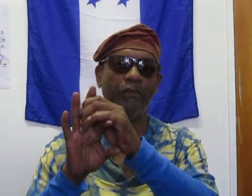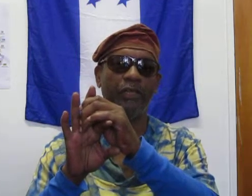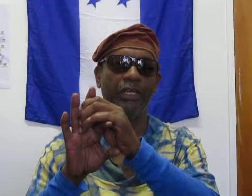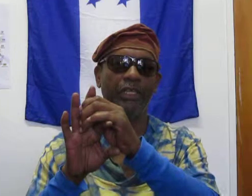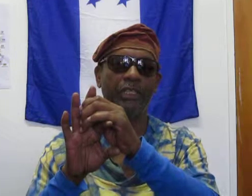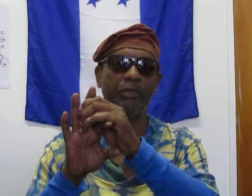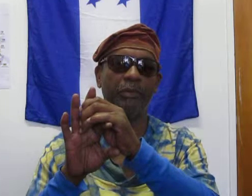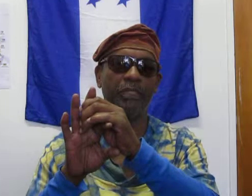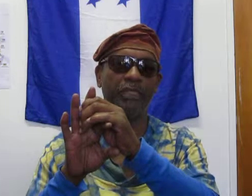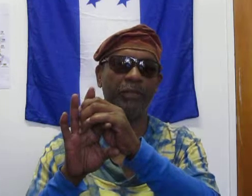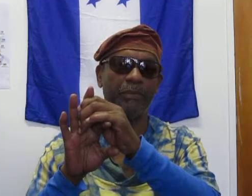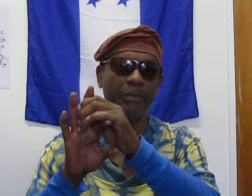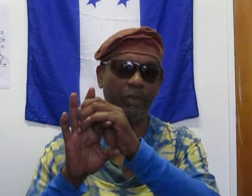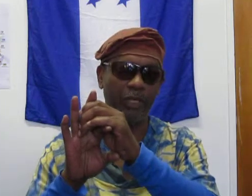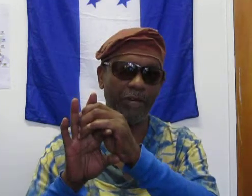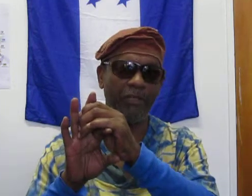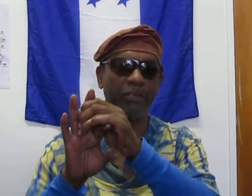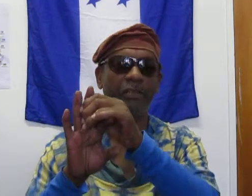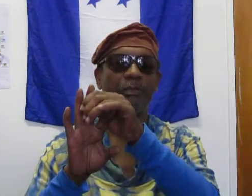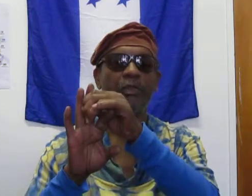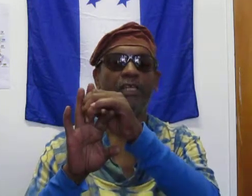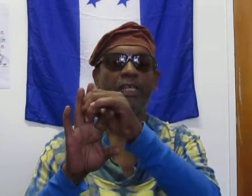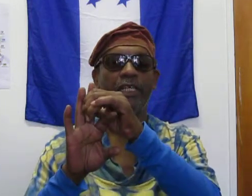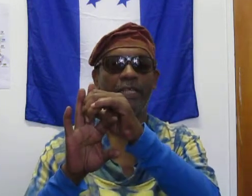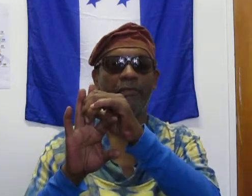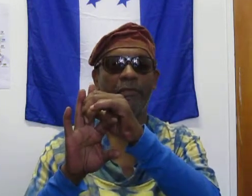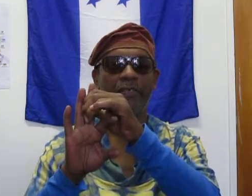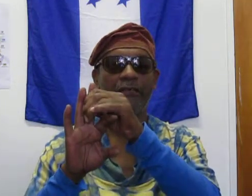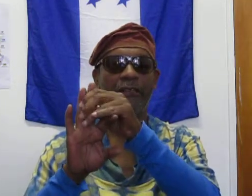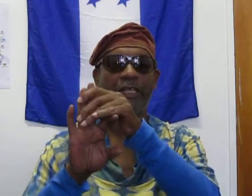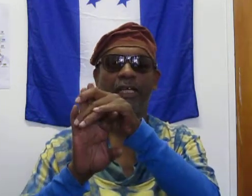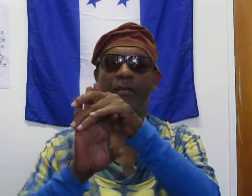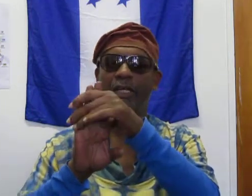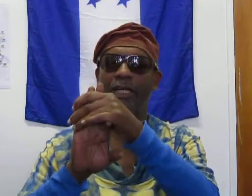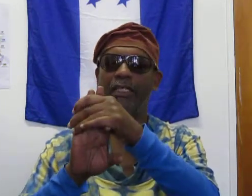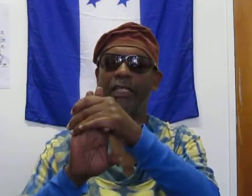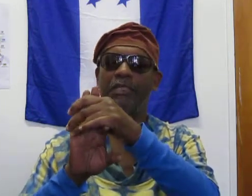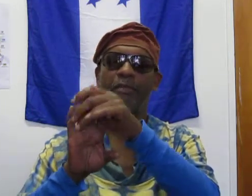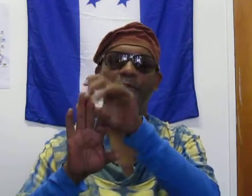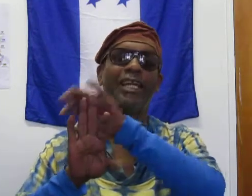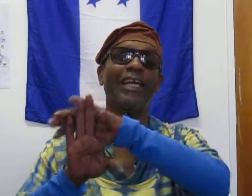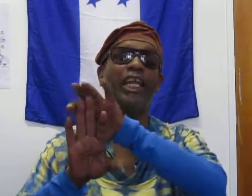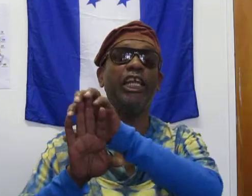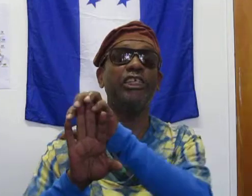they're supposed to be in touch with the people on the ground, so they're supposed to get information from there. A lot of times, people are kind of lazy.